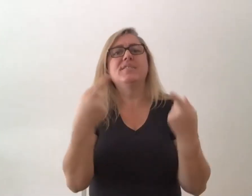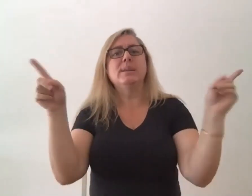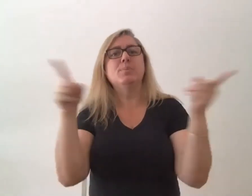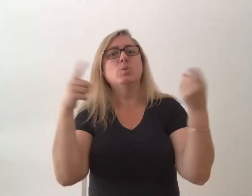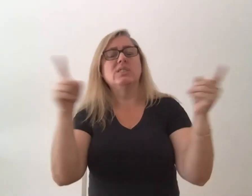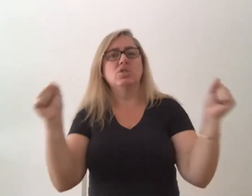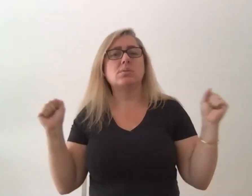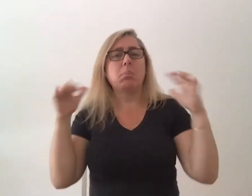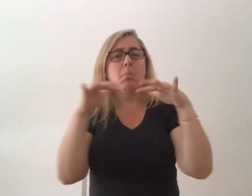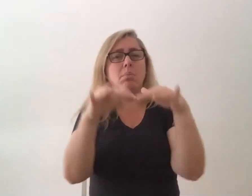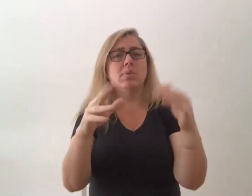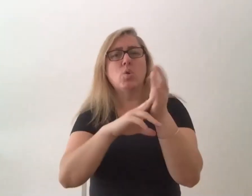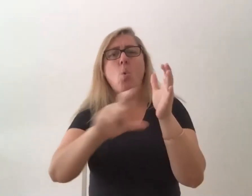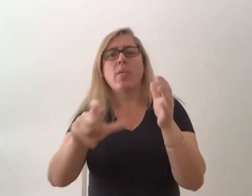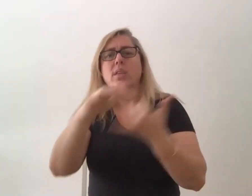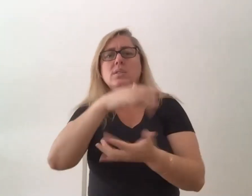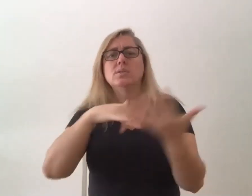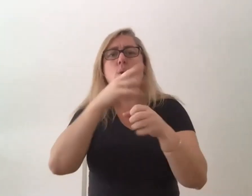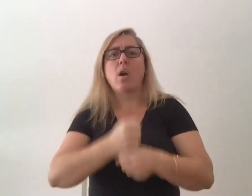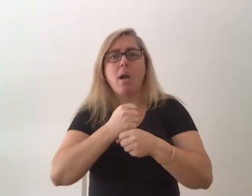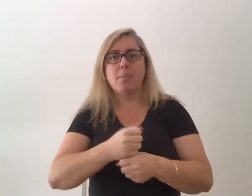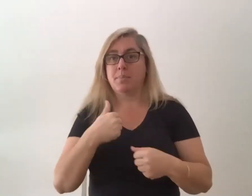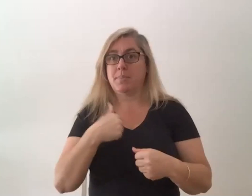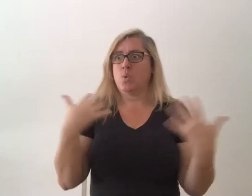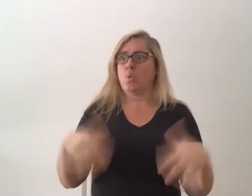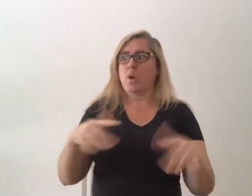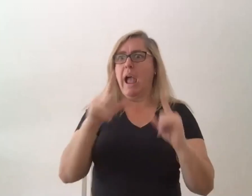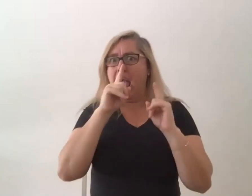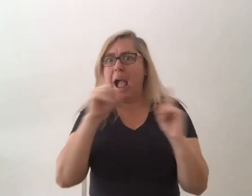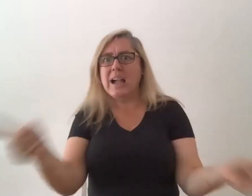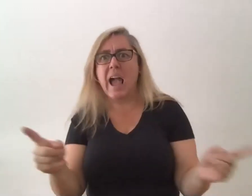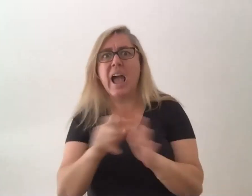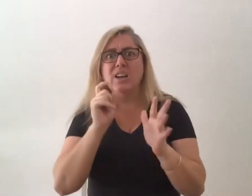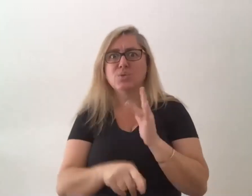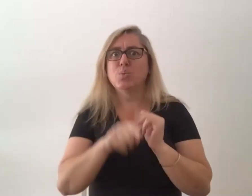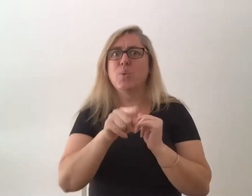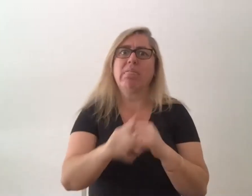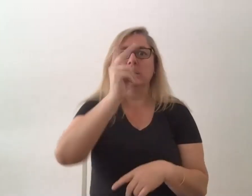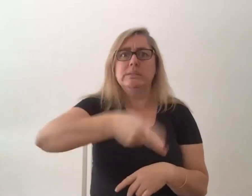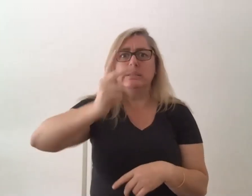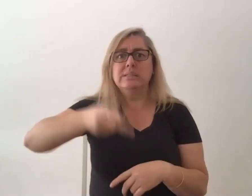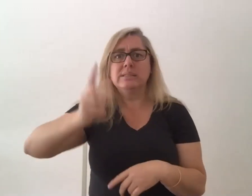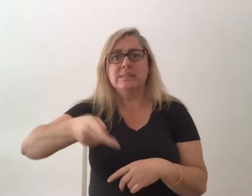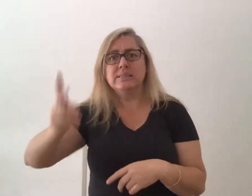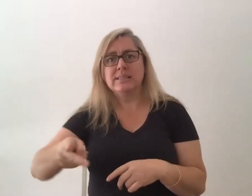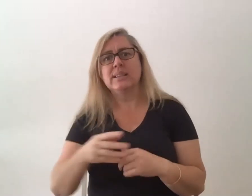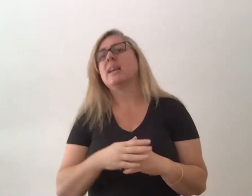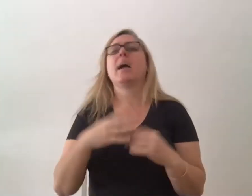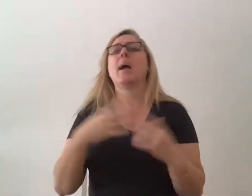and i thought i can't keep doing this it's there's got to be an easier way